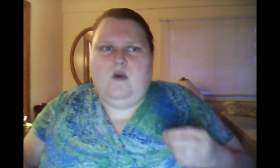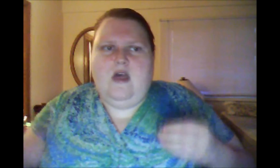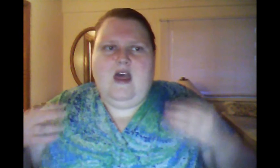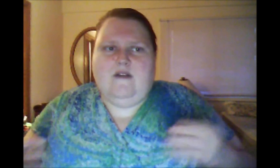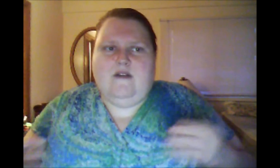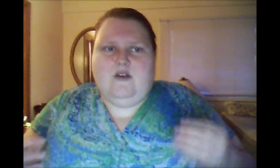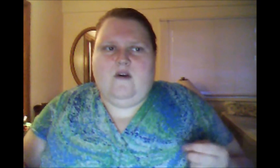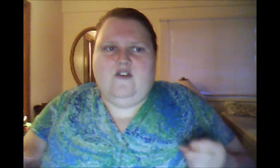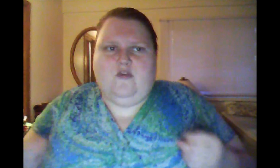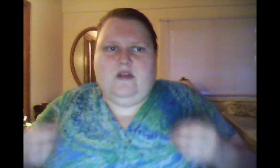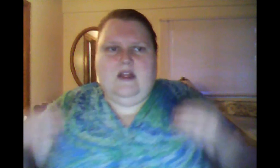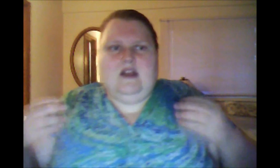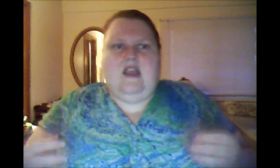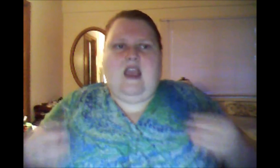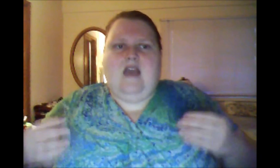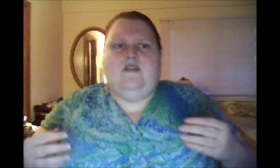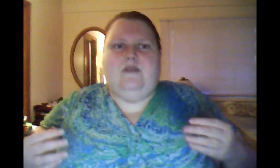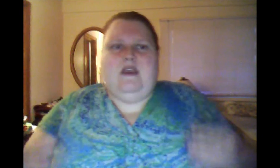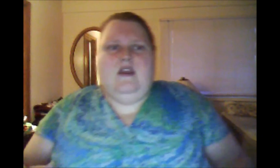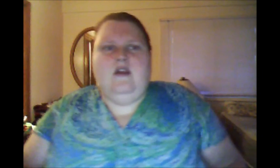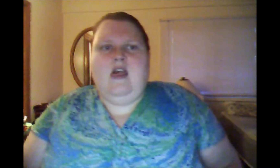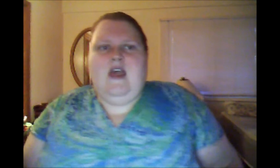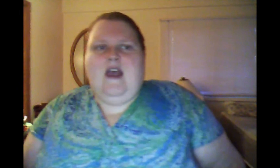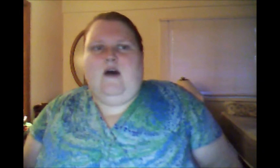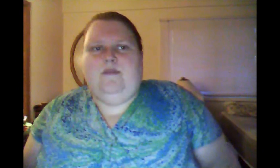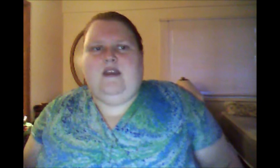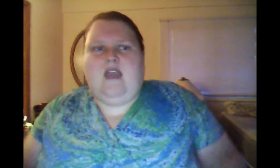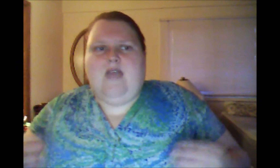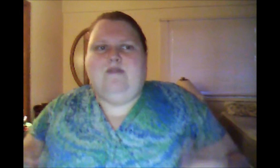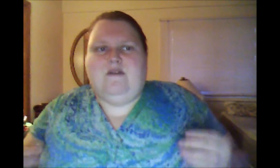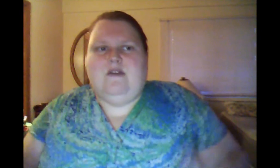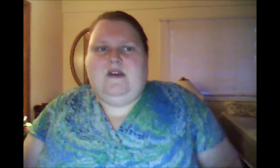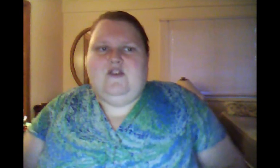are incorrigible and can't be helped and can't be reached.